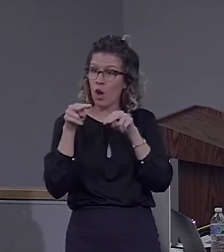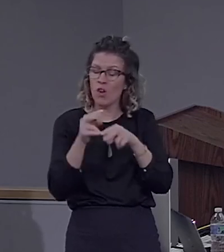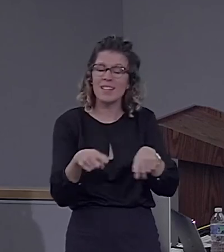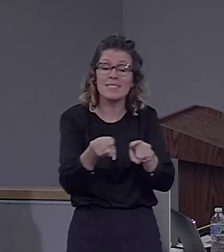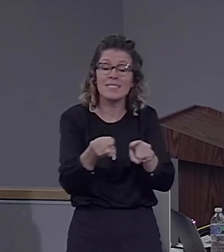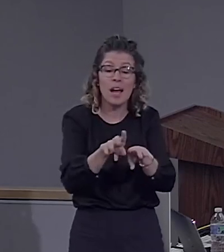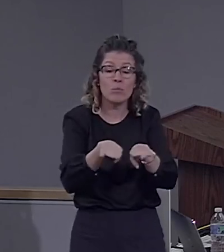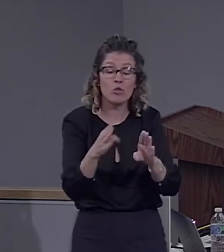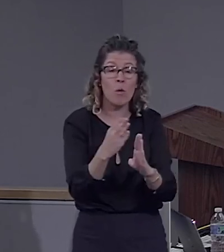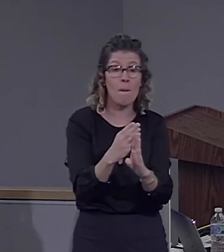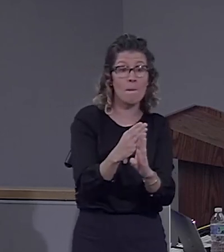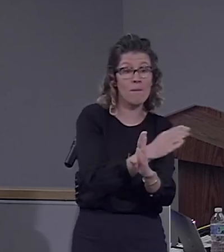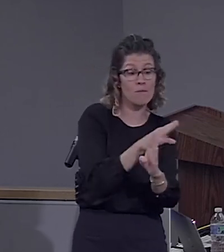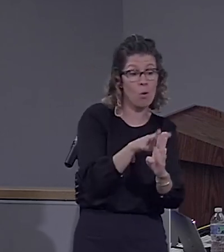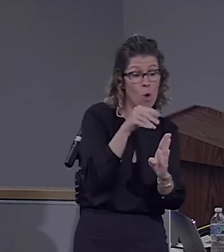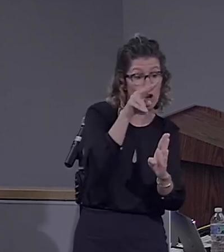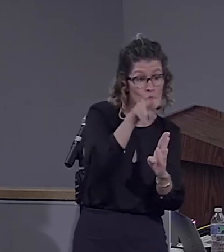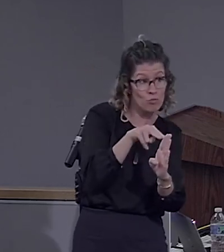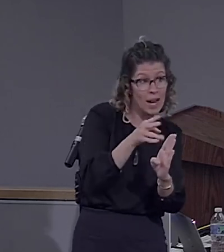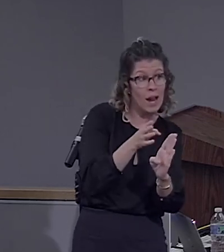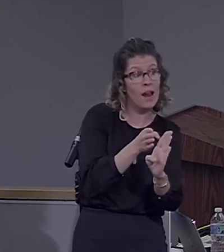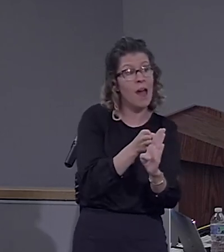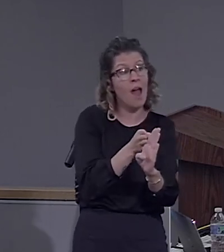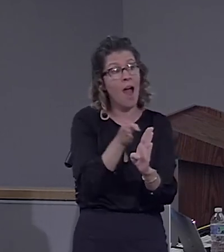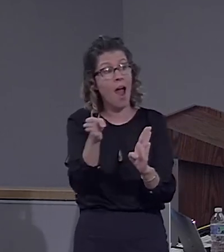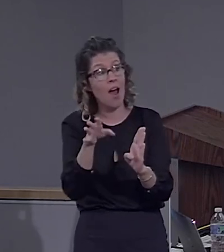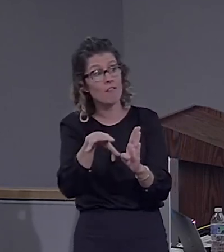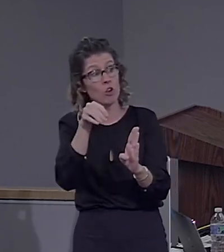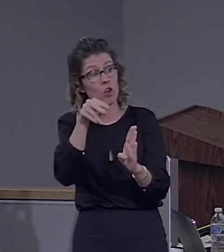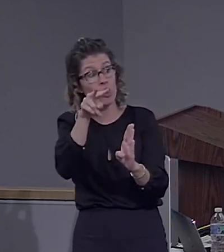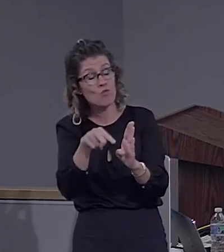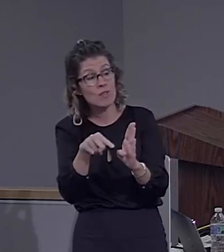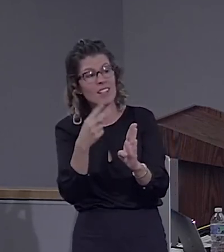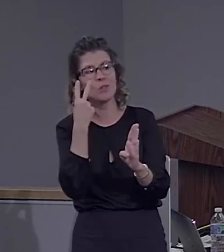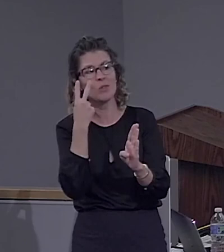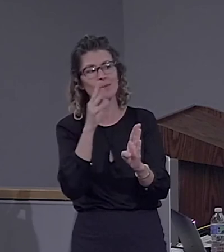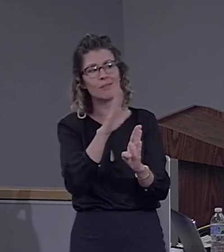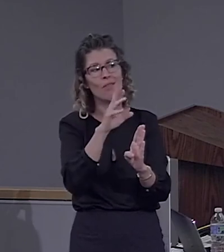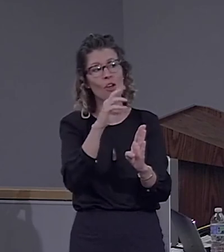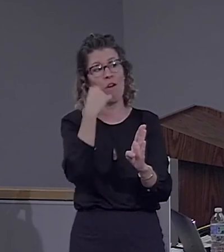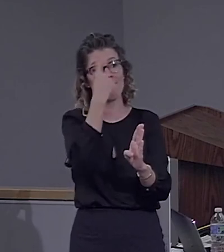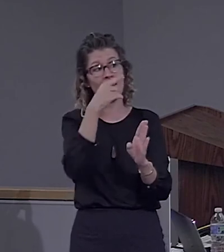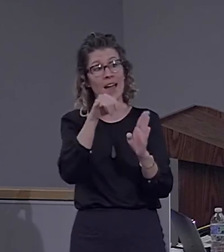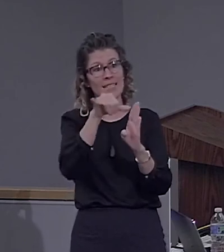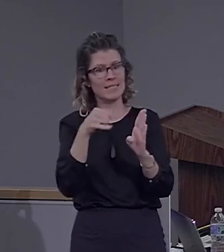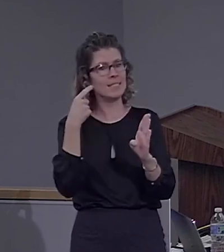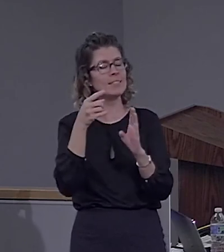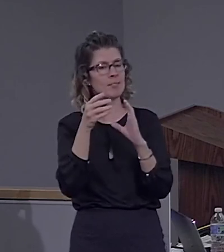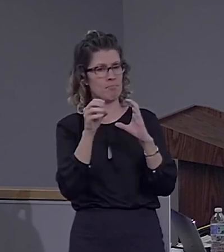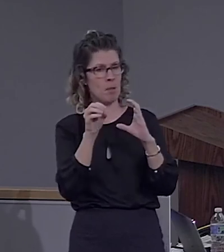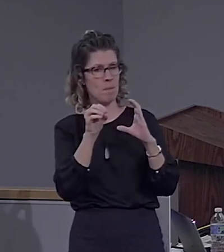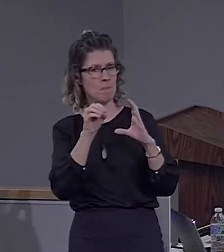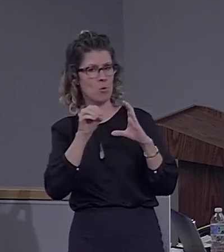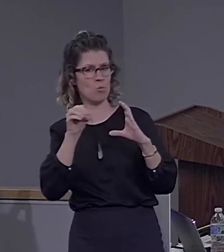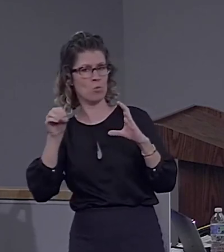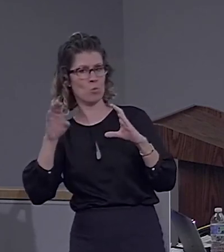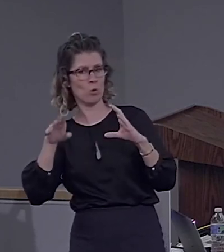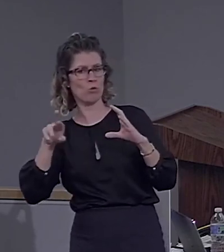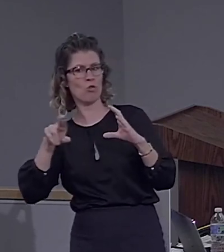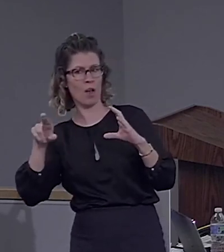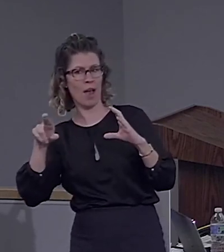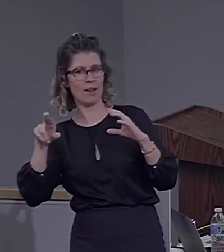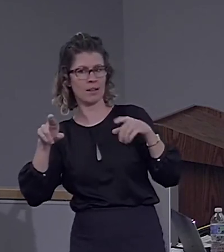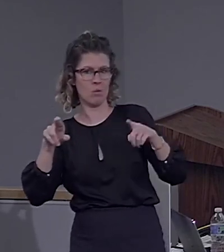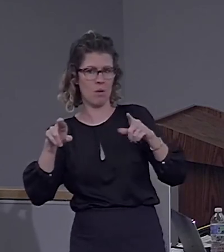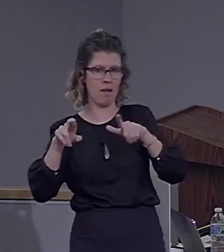read. And we can see that the face system is being pushed to the right hemisphere when the area is being formed in the left hemisphere.